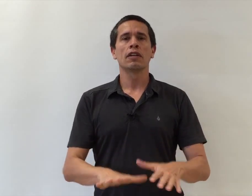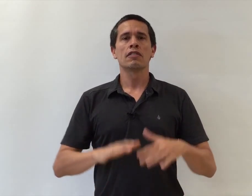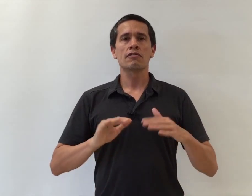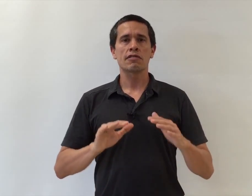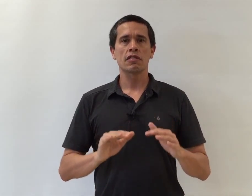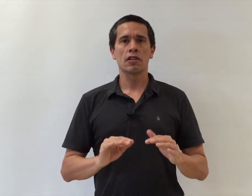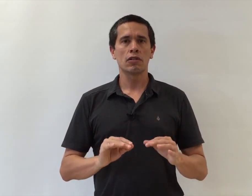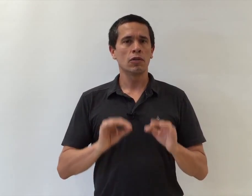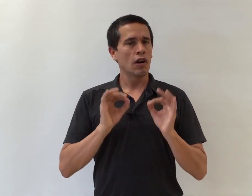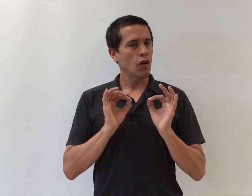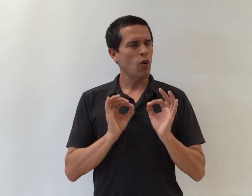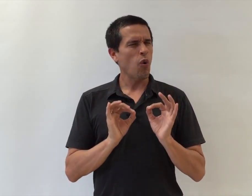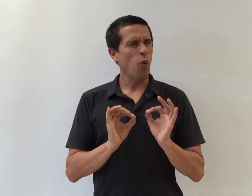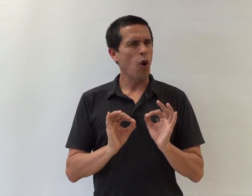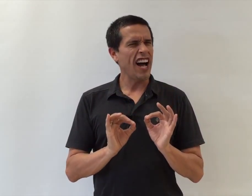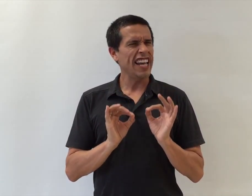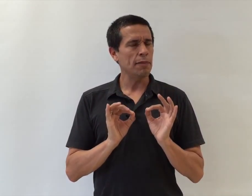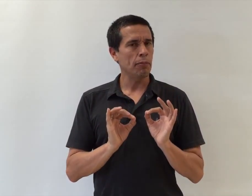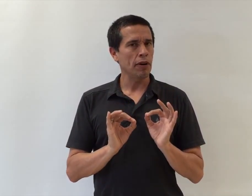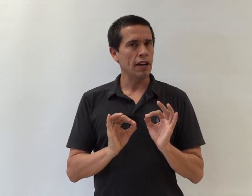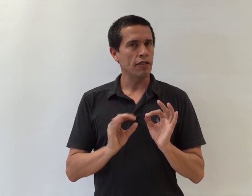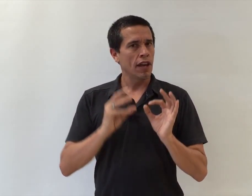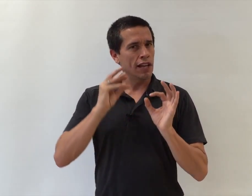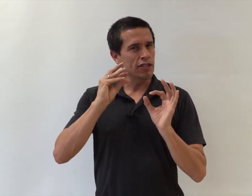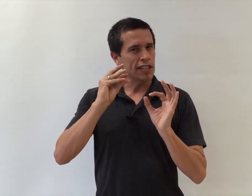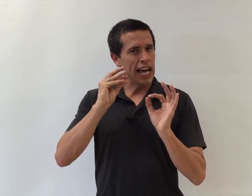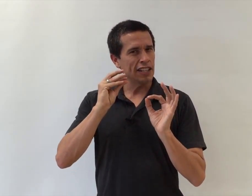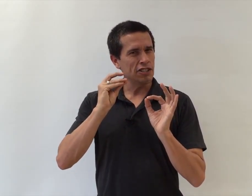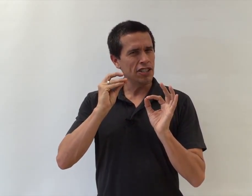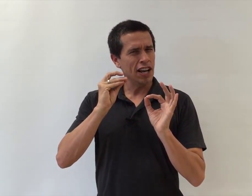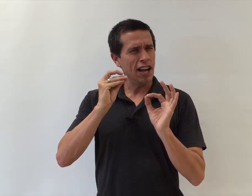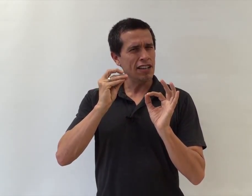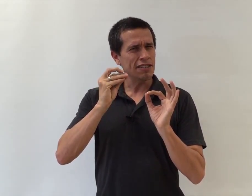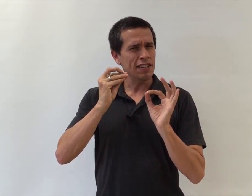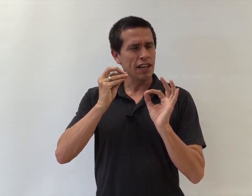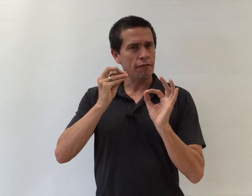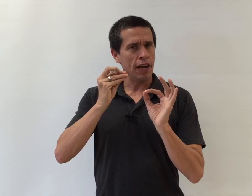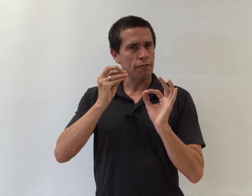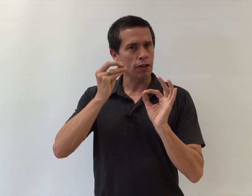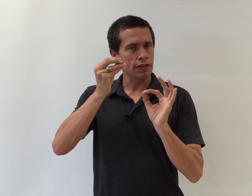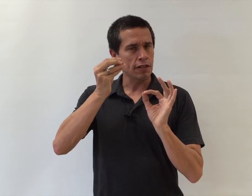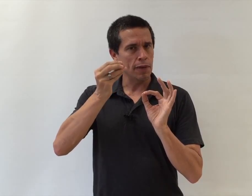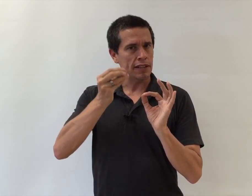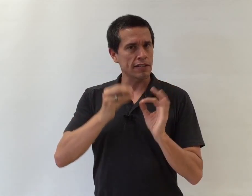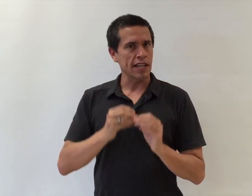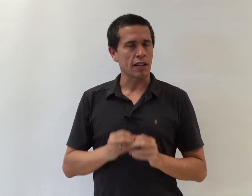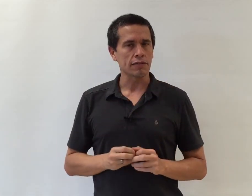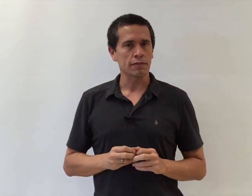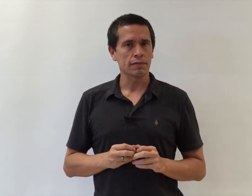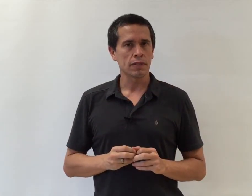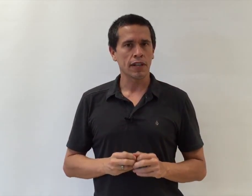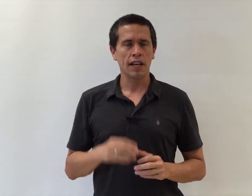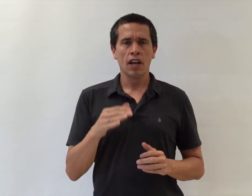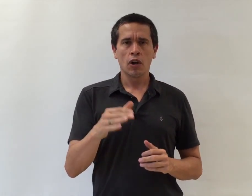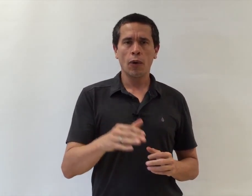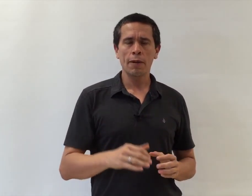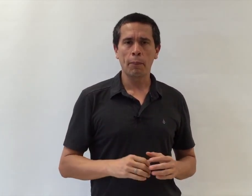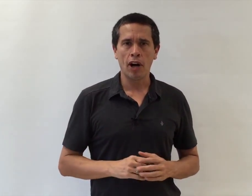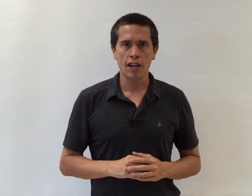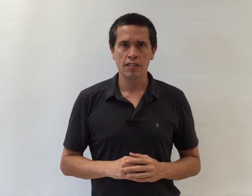slow, quiet breath and just adding just enough effort to make the sound. Okay. Go ahead and pause